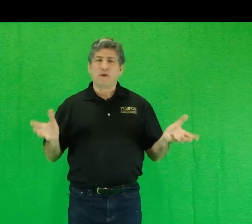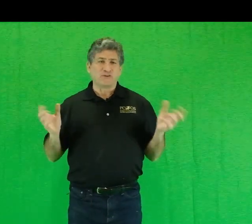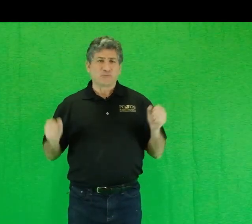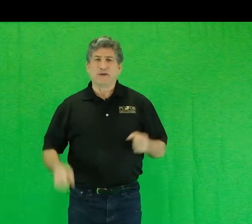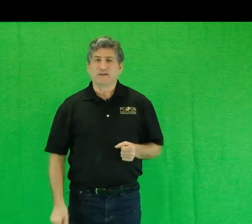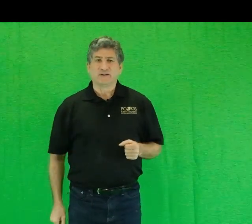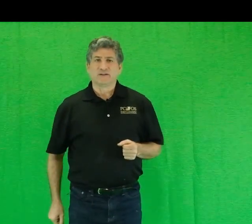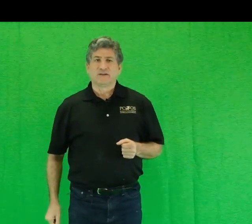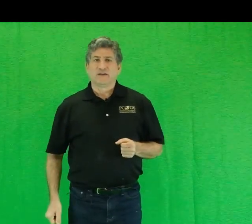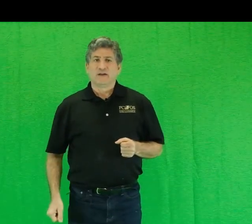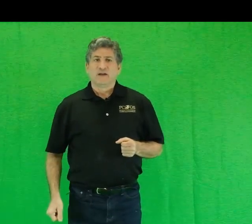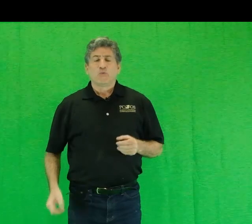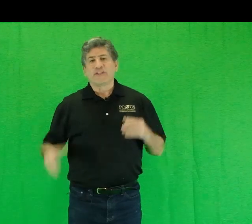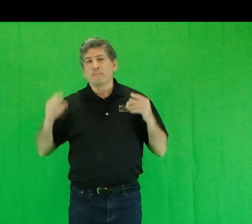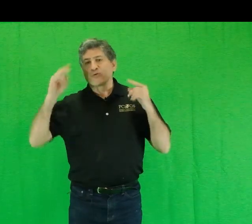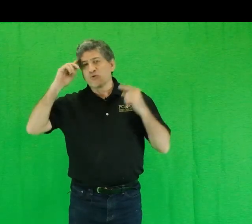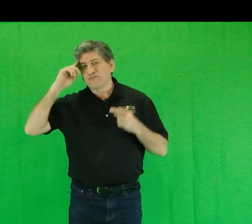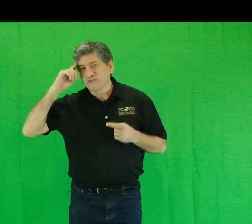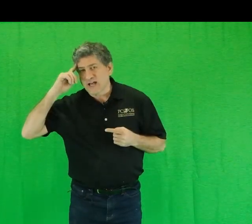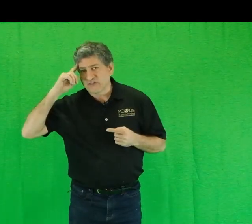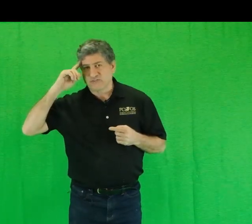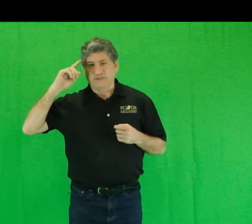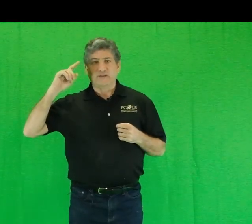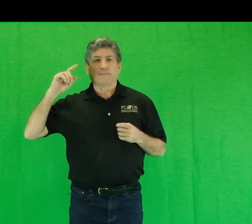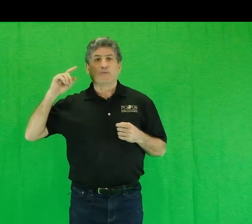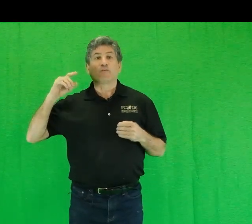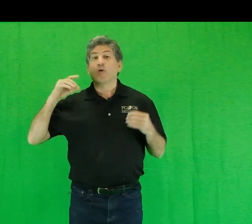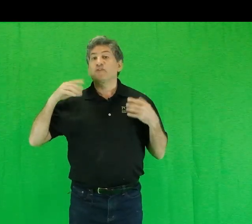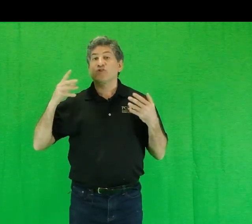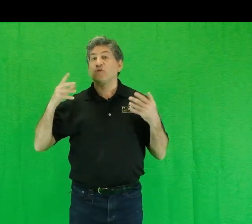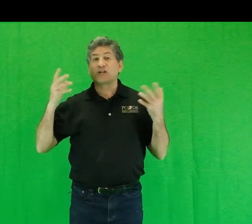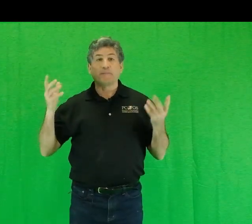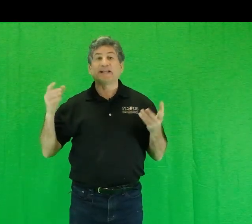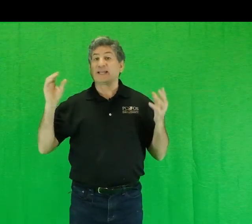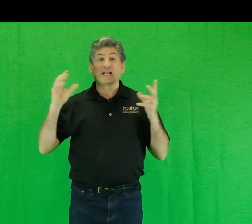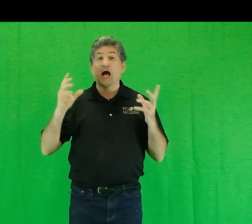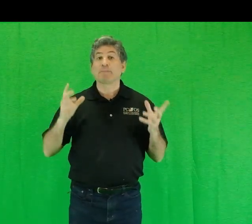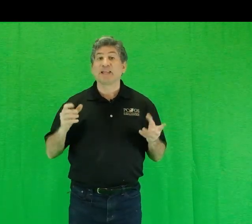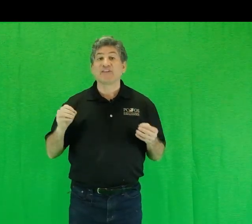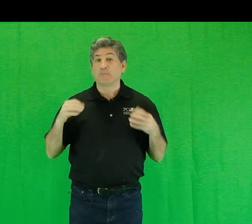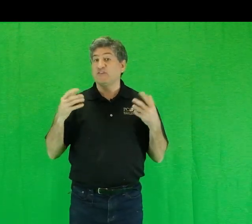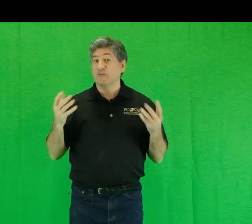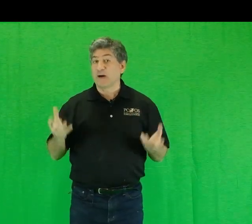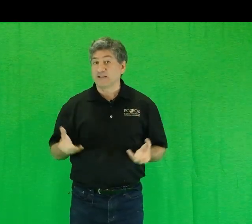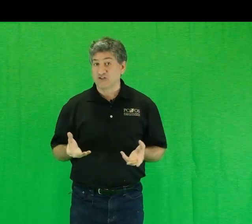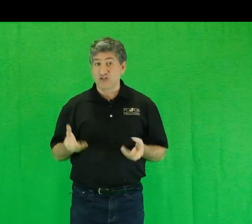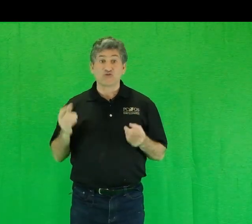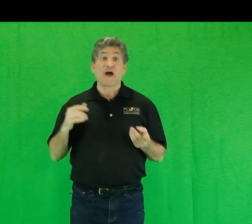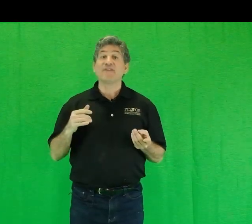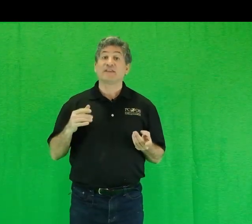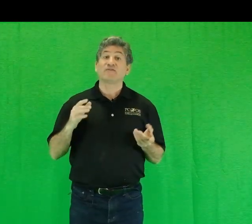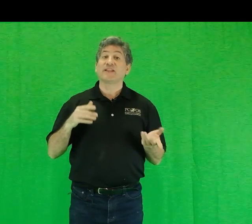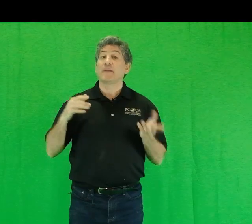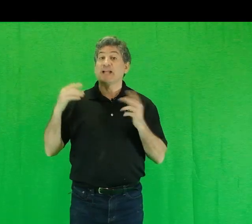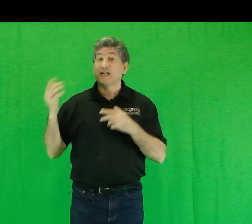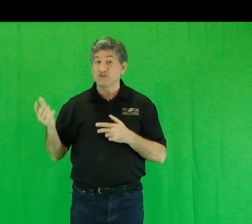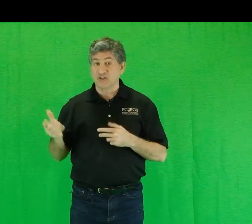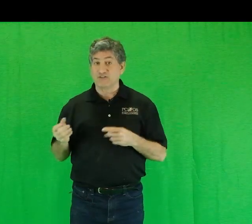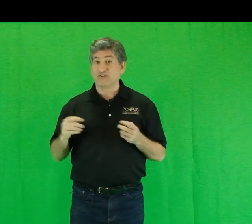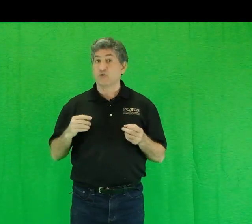much better. With an improved philosophy, with a more mature and compelling and complex epistemology, driving the phenomenology of the so